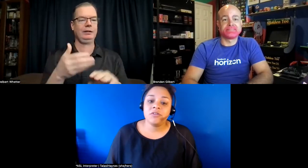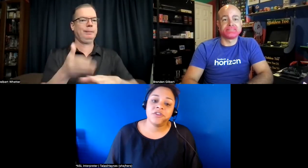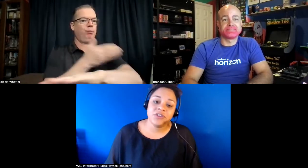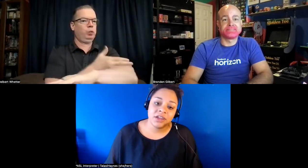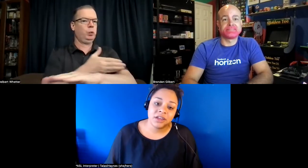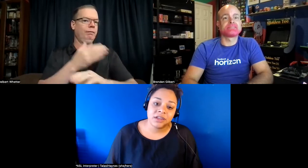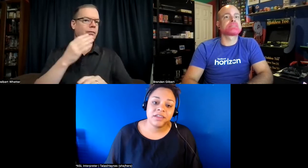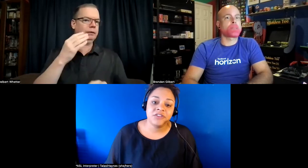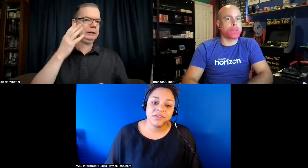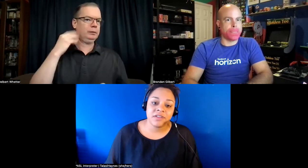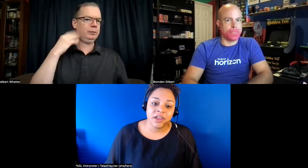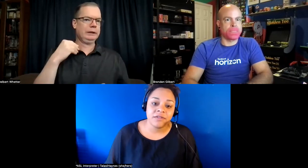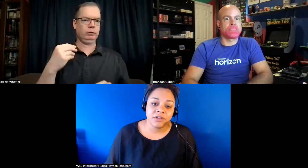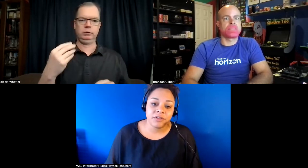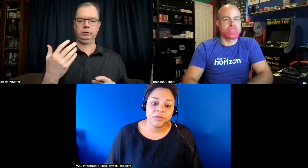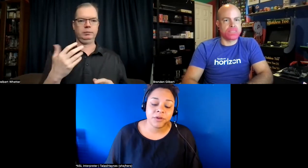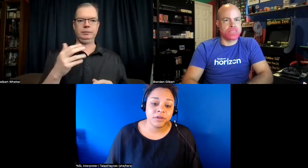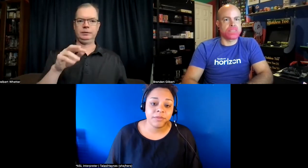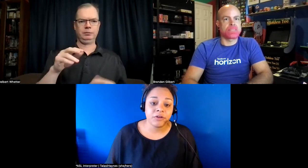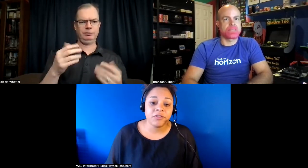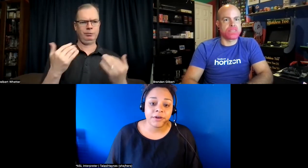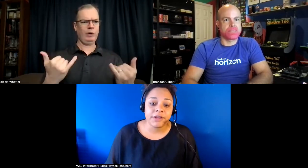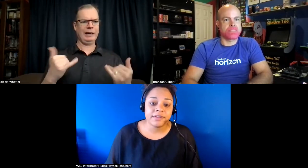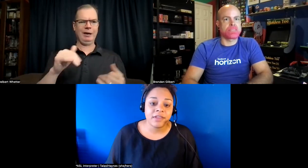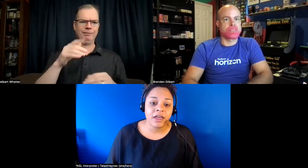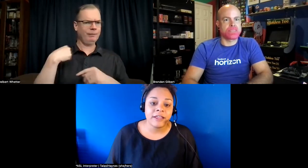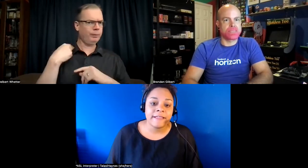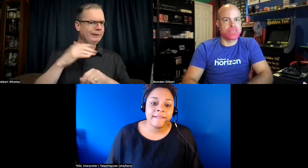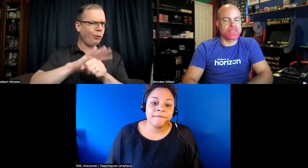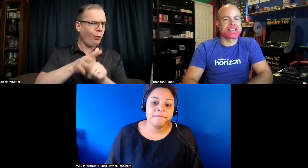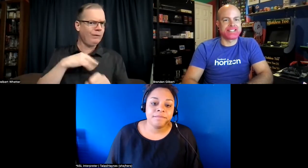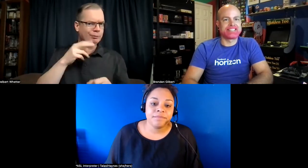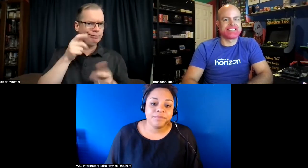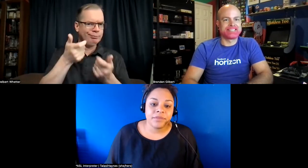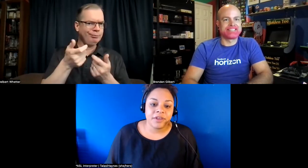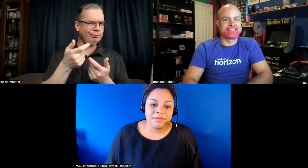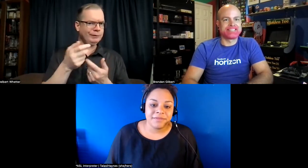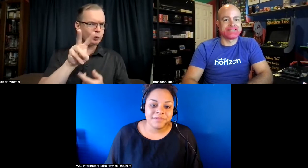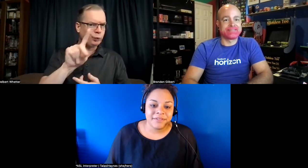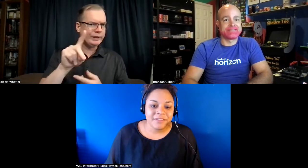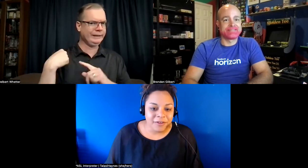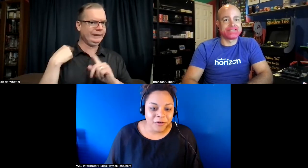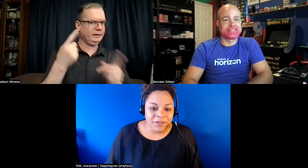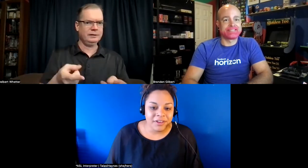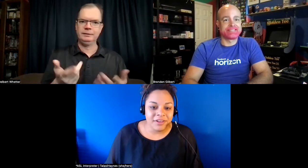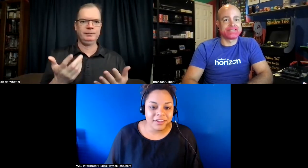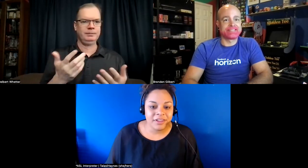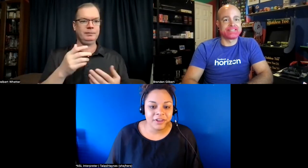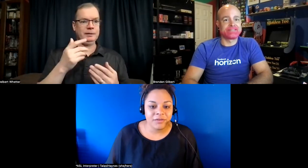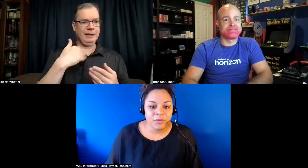educating teaching sign i feel like there's been a better experience in that um since covid you know i've been